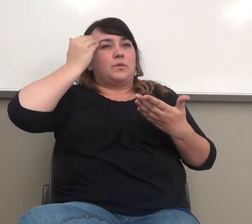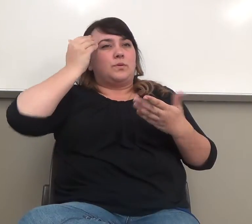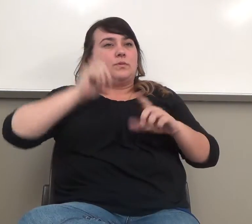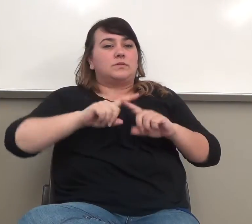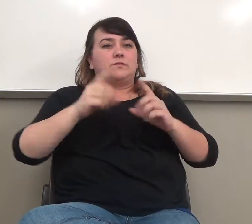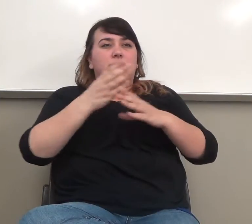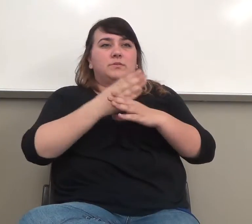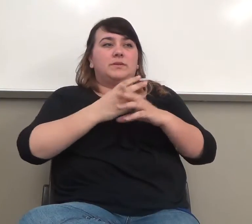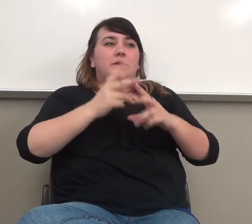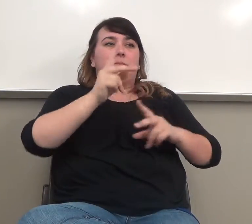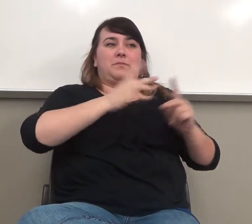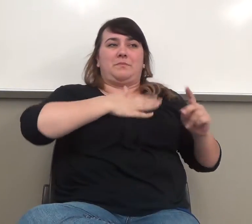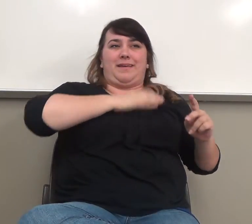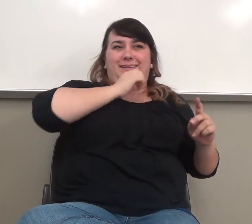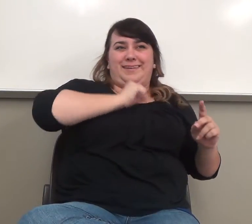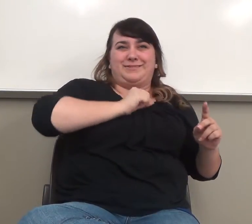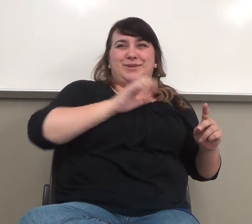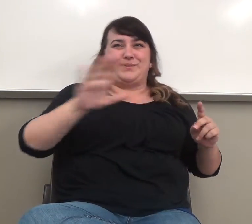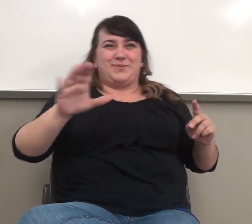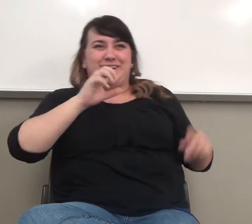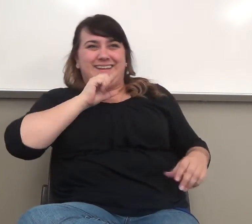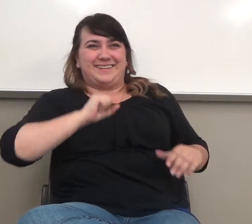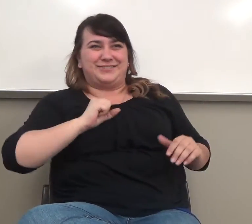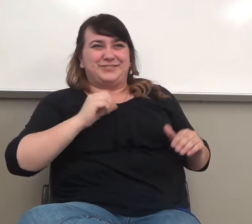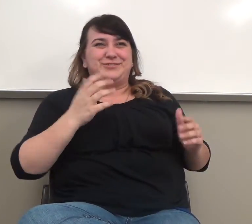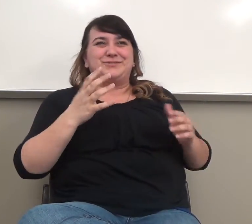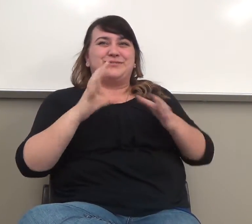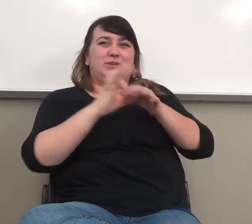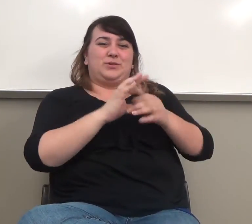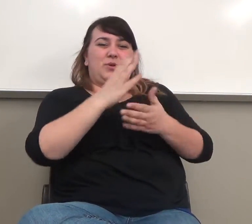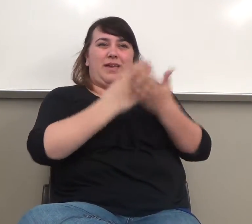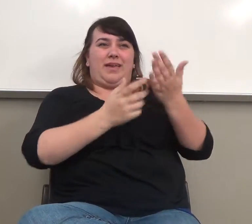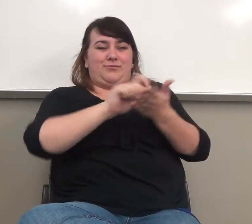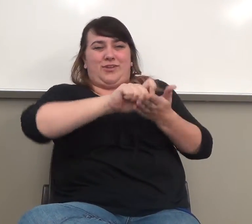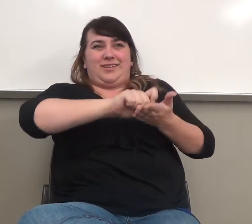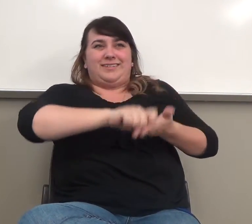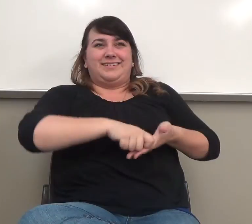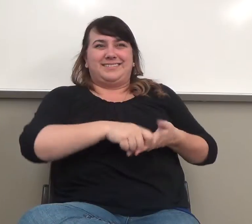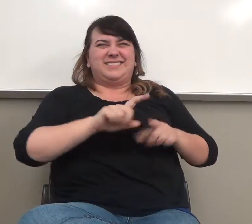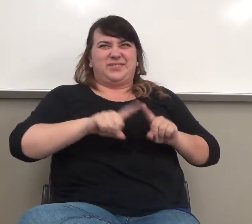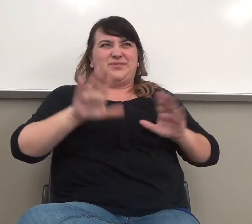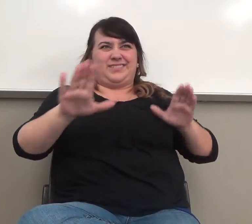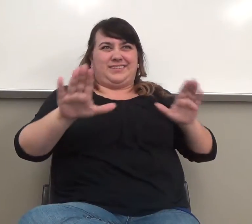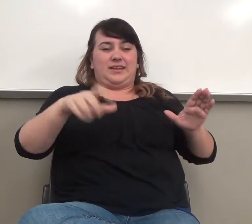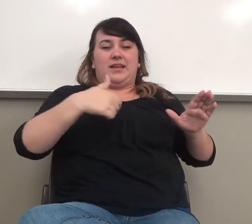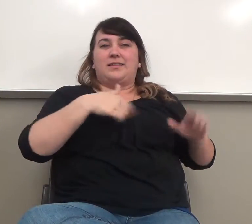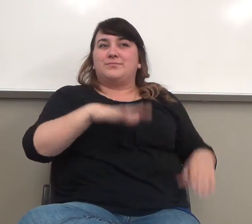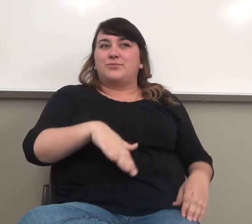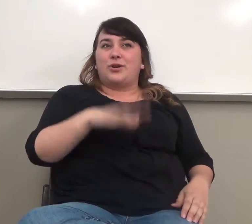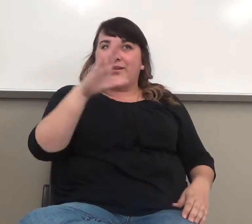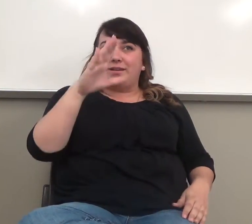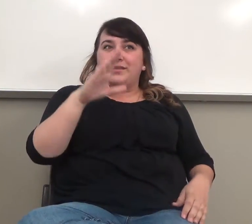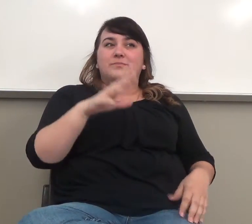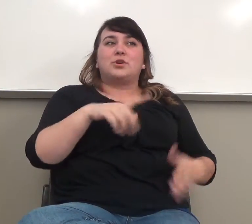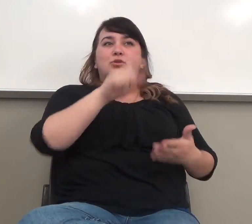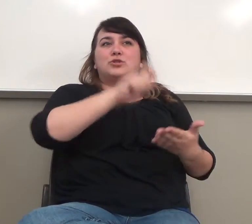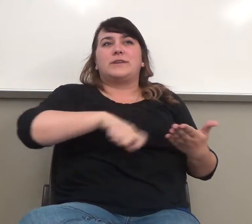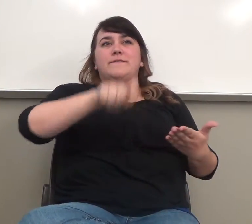people my age and people your age as far as handwriting. I was brought up with cursive, I know you